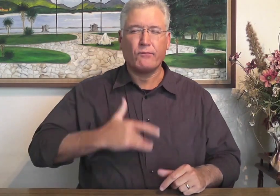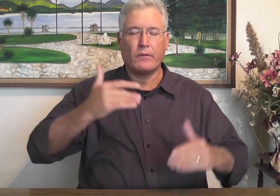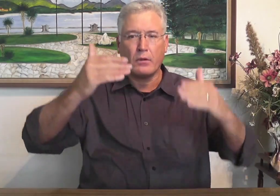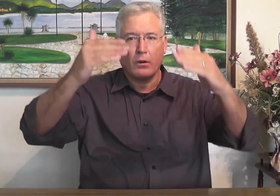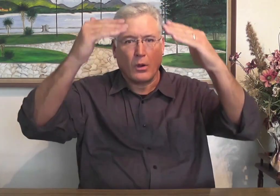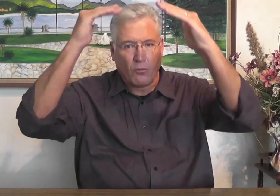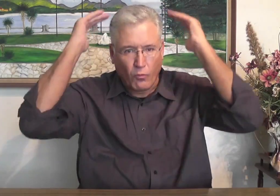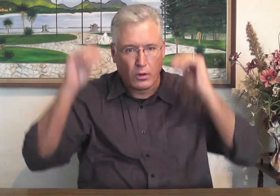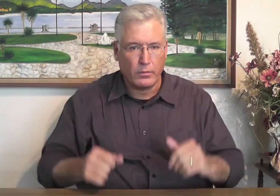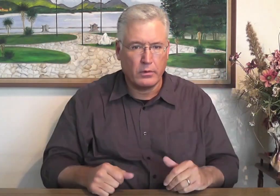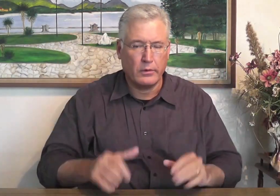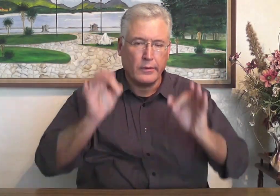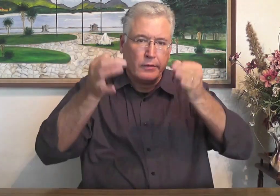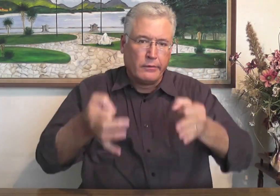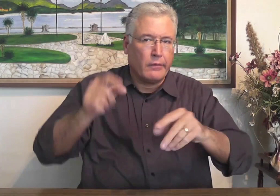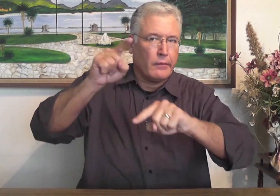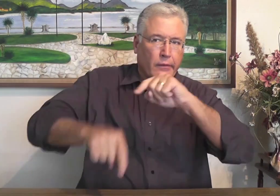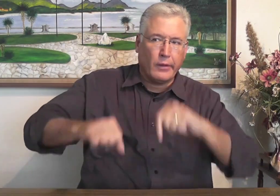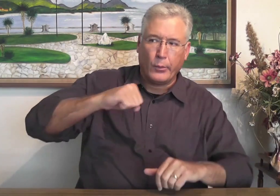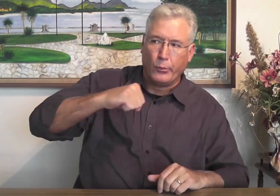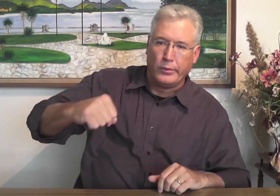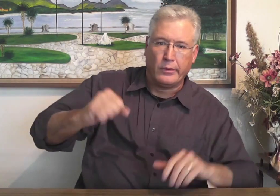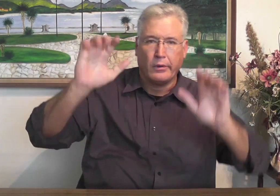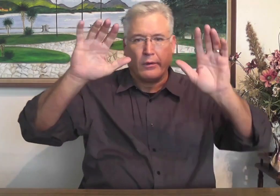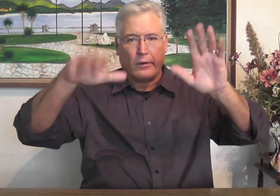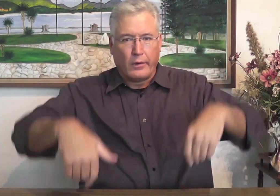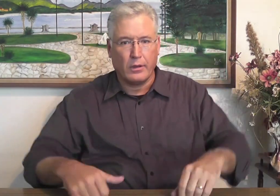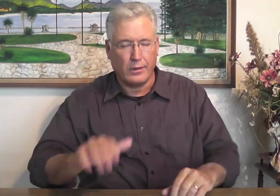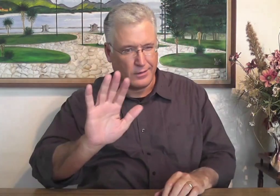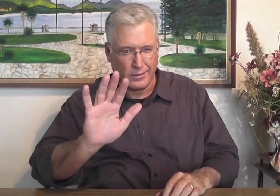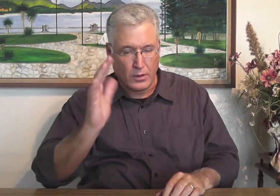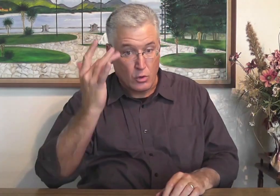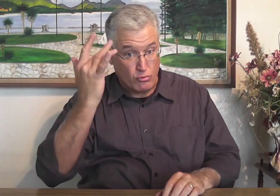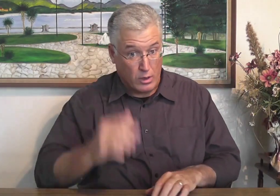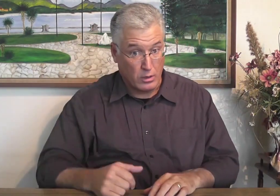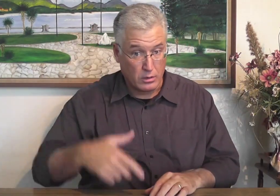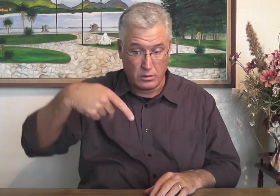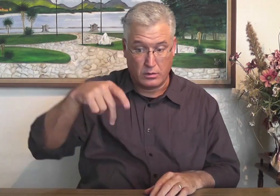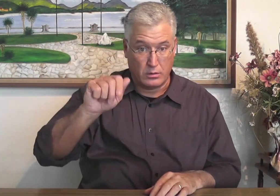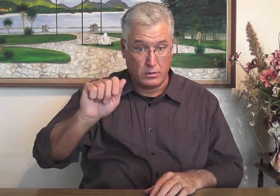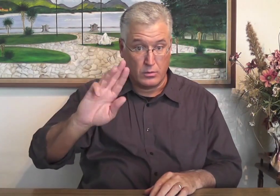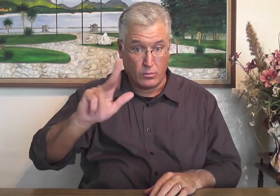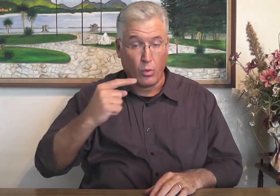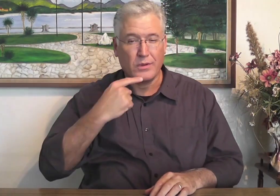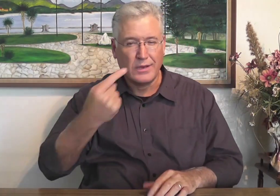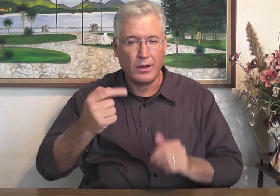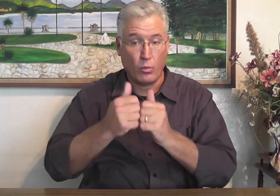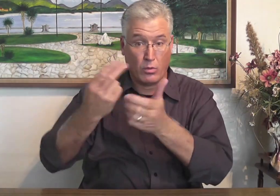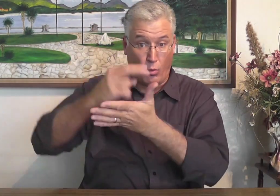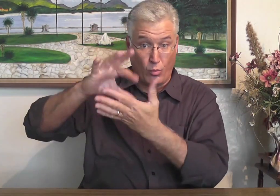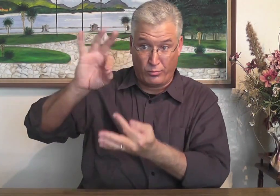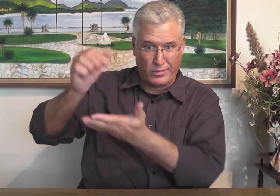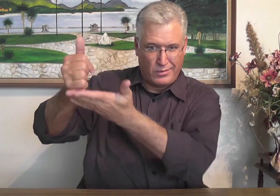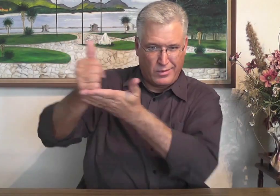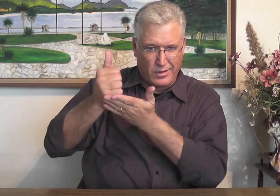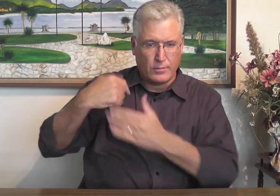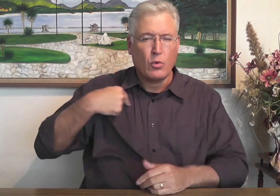Yet as Christians, we don't need to feel overwhelmed trying to resist it. No. Paul tells us that the Holy